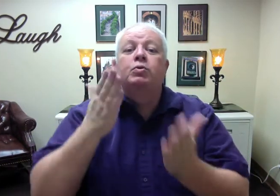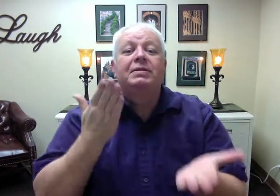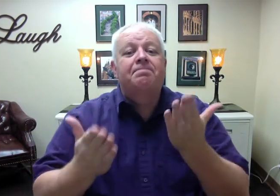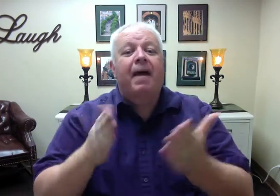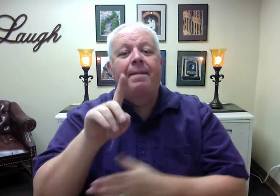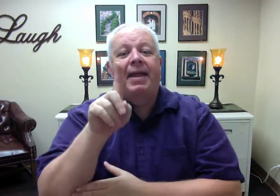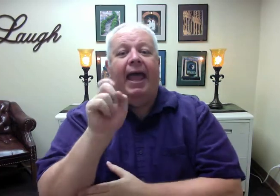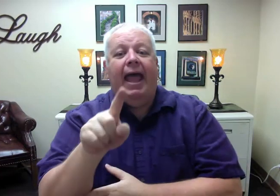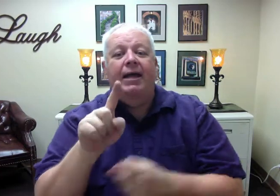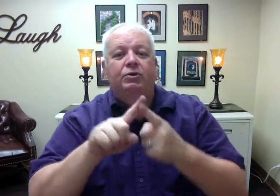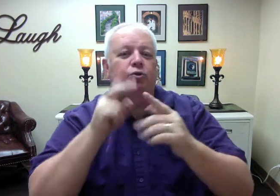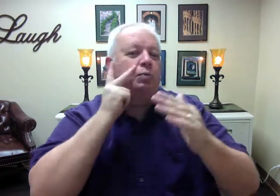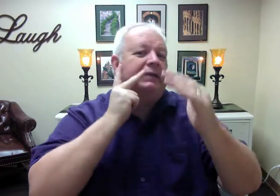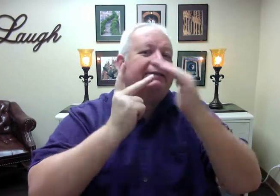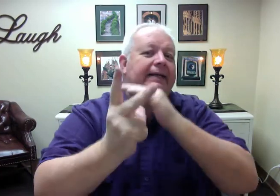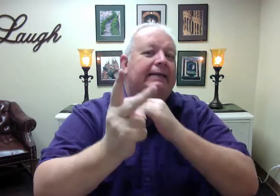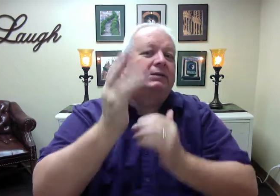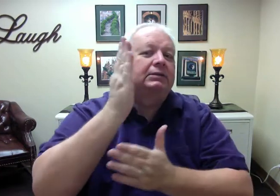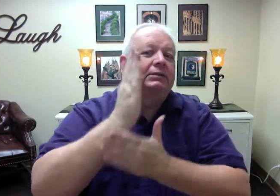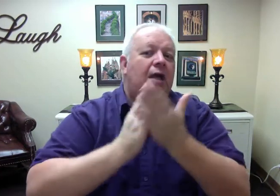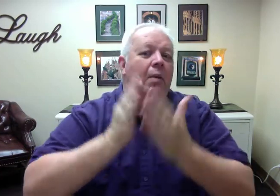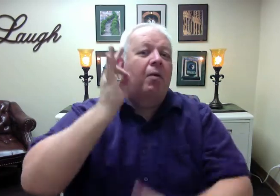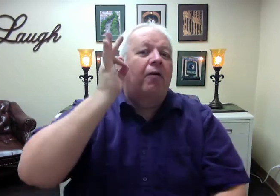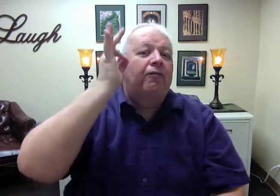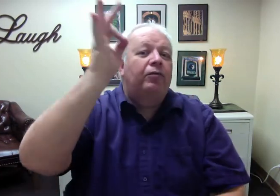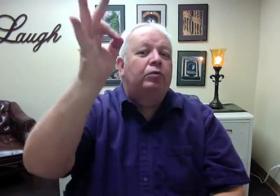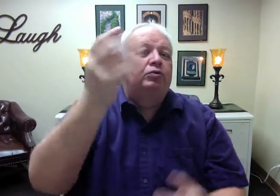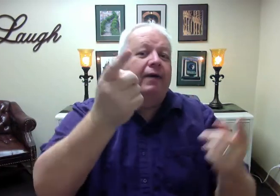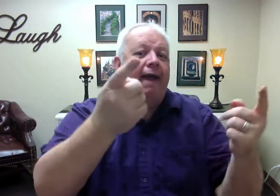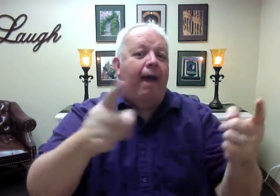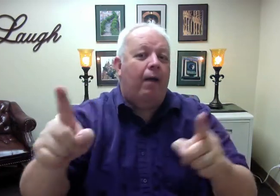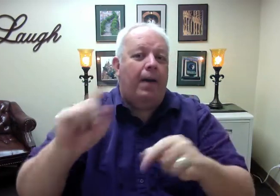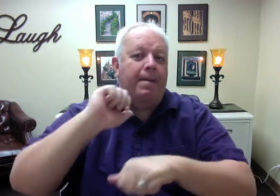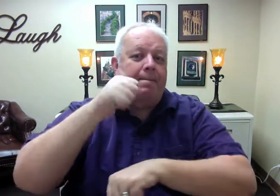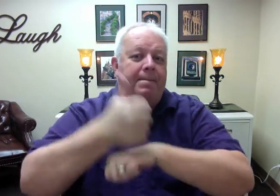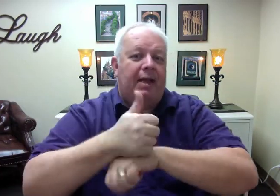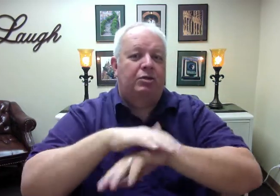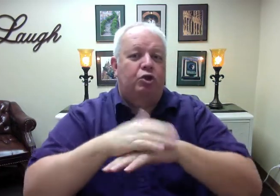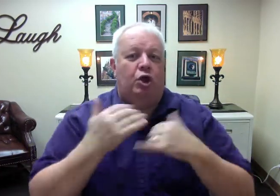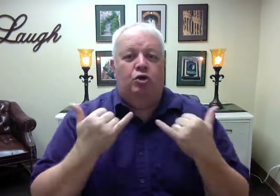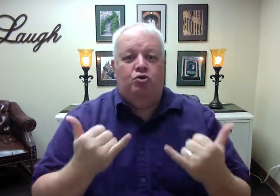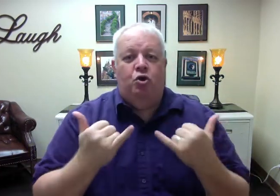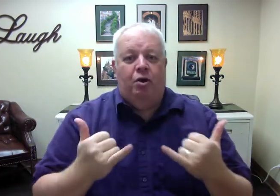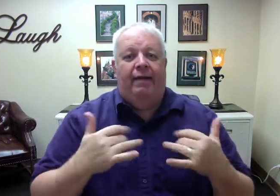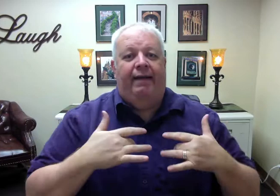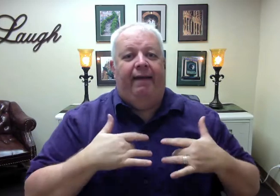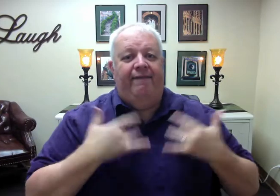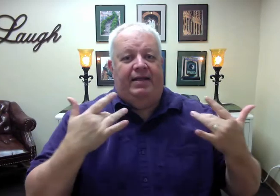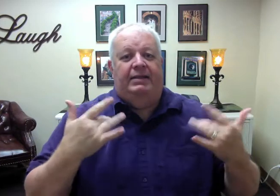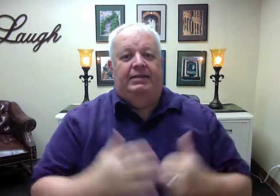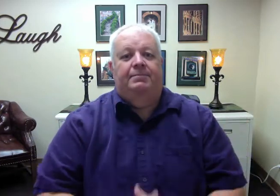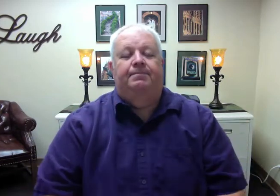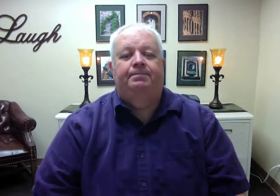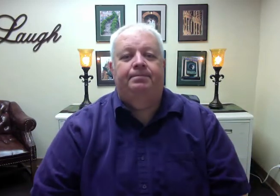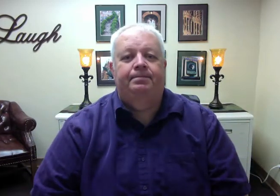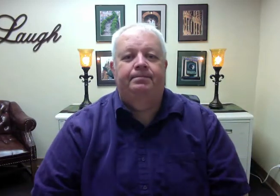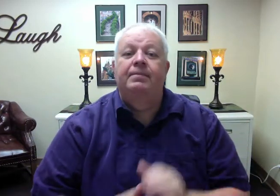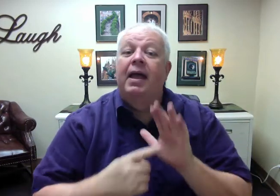be asked to predict some future outcome based on current events. An example